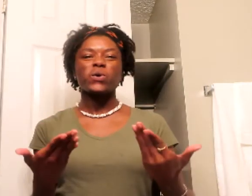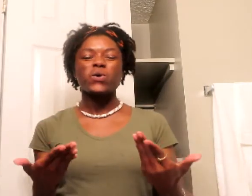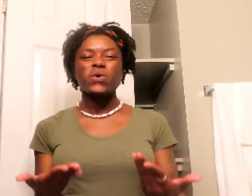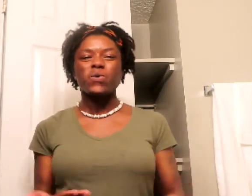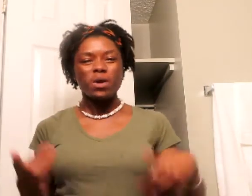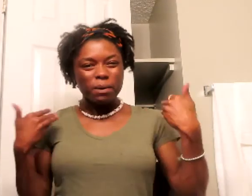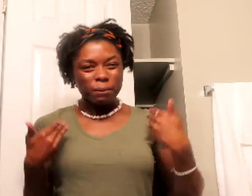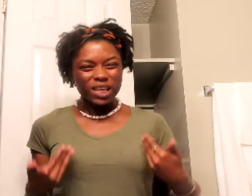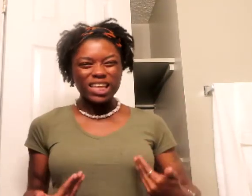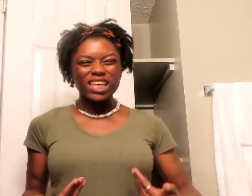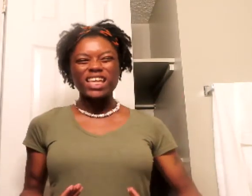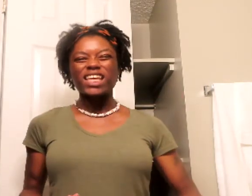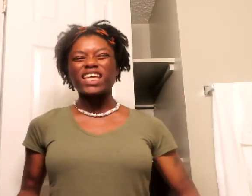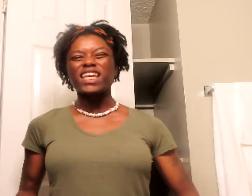and me